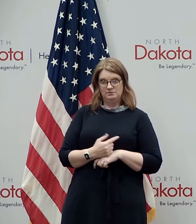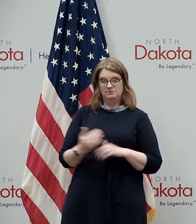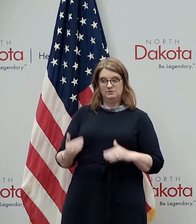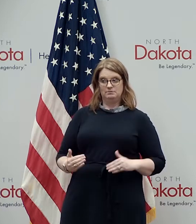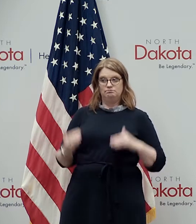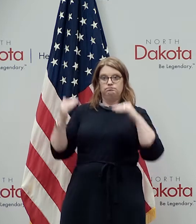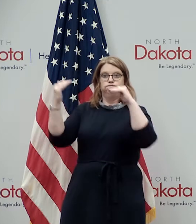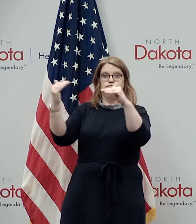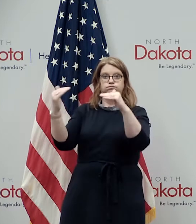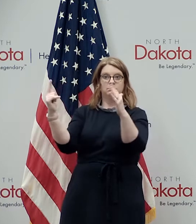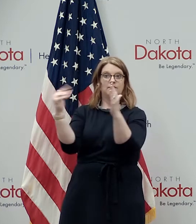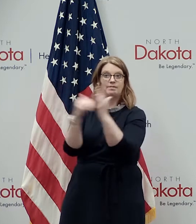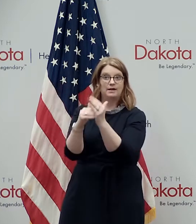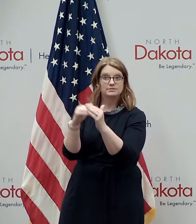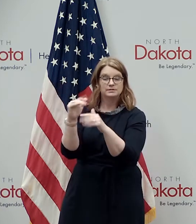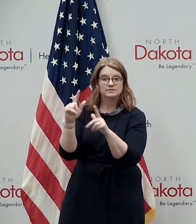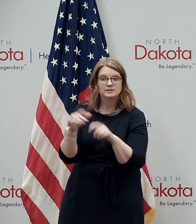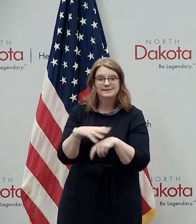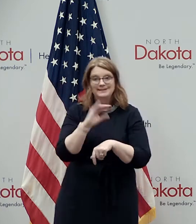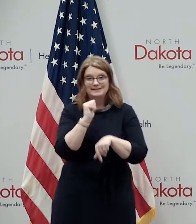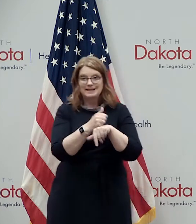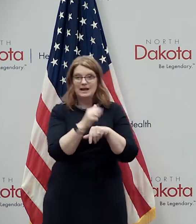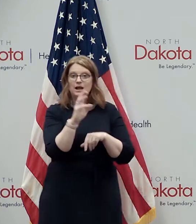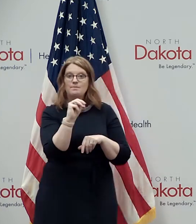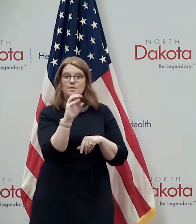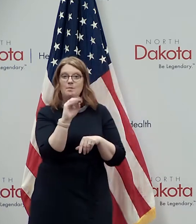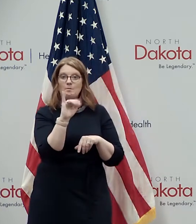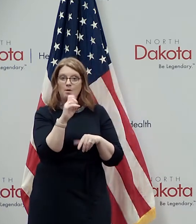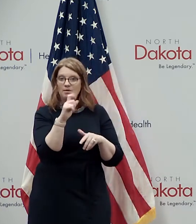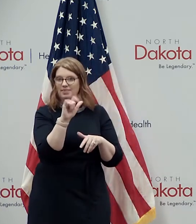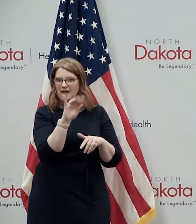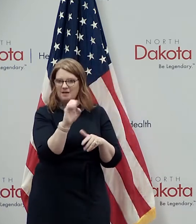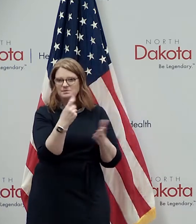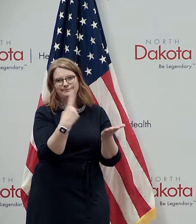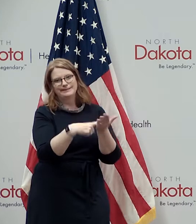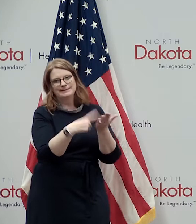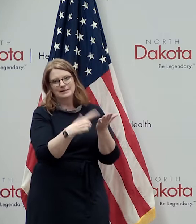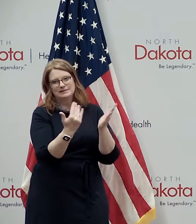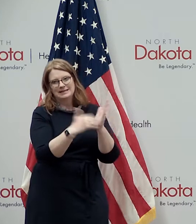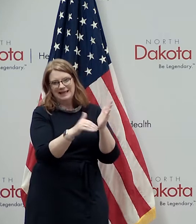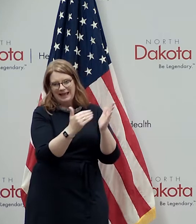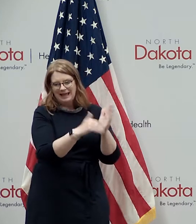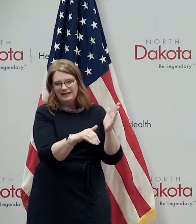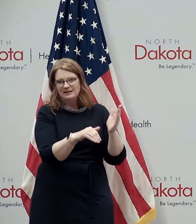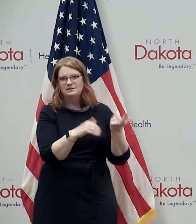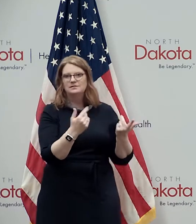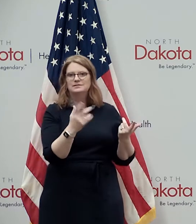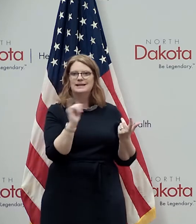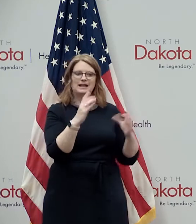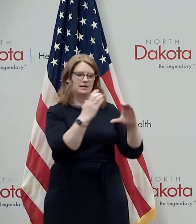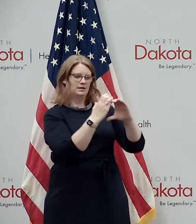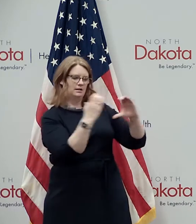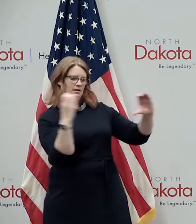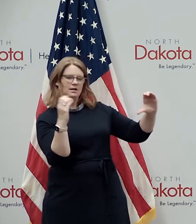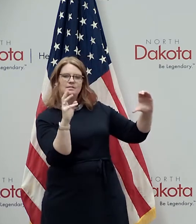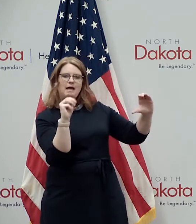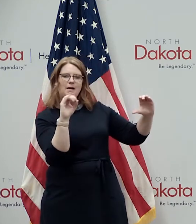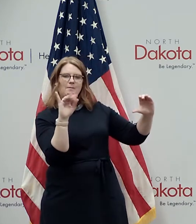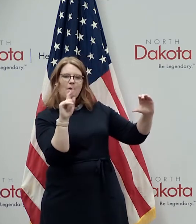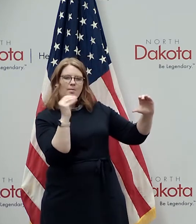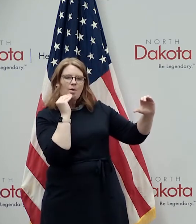a day from setting up the mobile labs which we've discussed before are mobile like a mobile home not like an rv